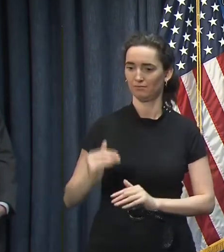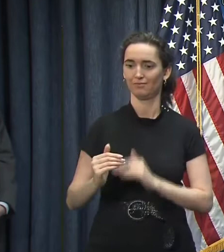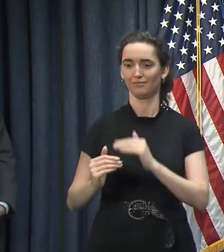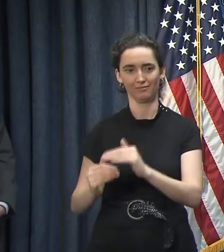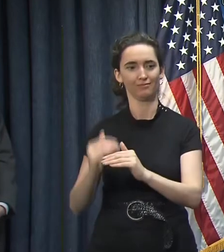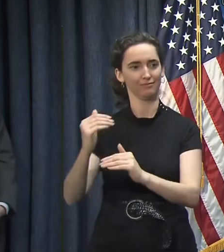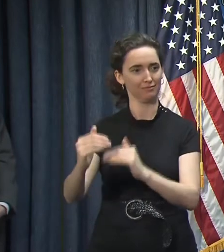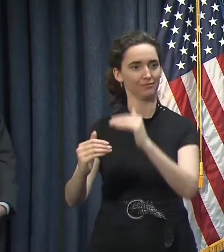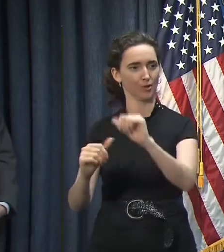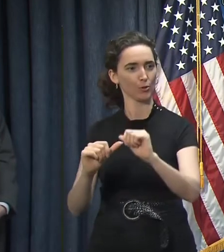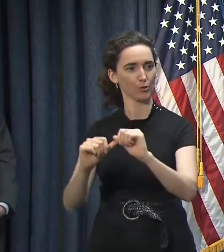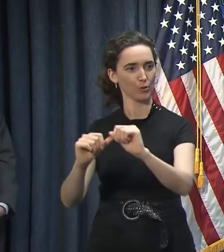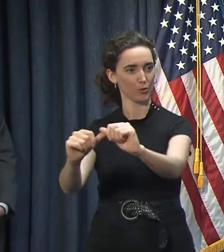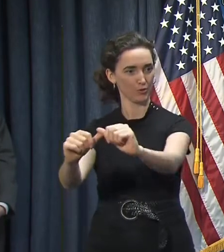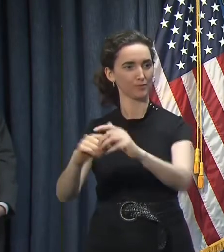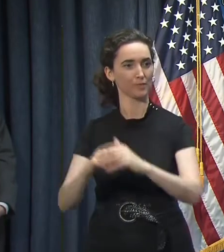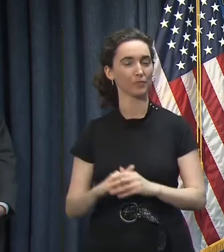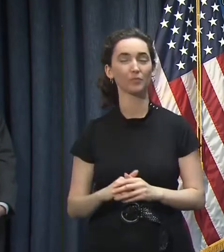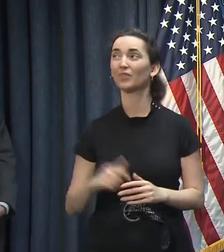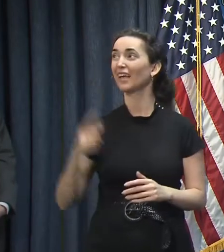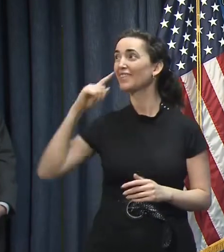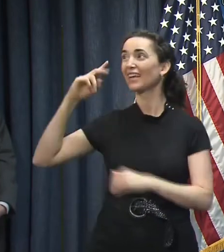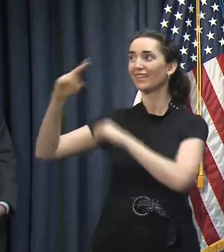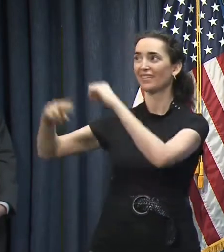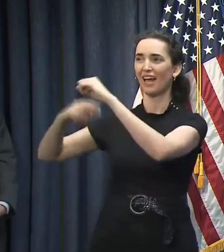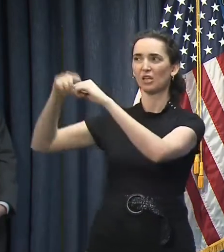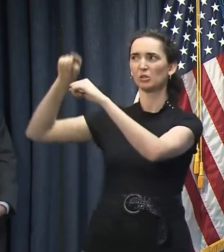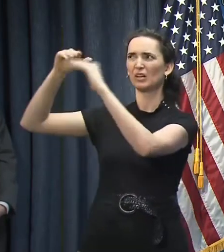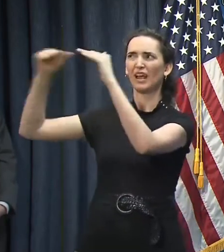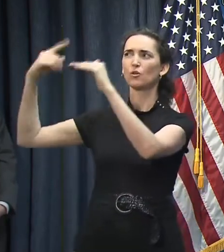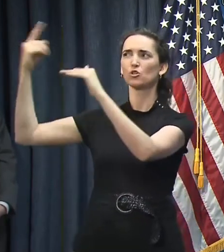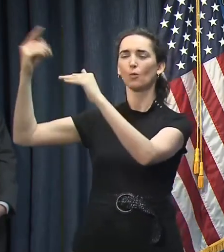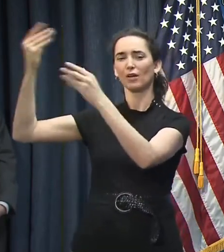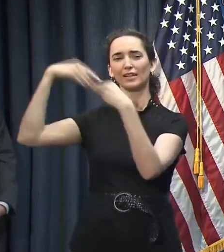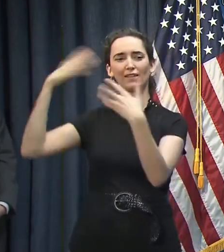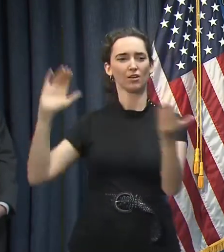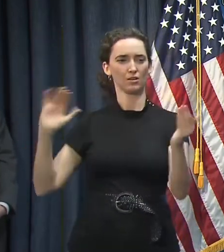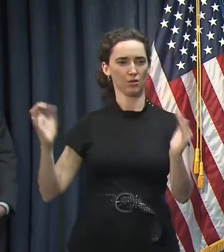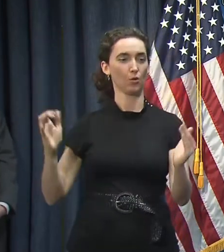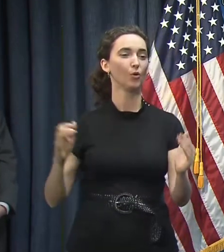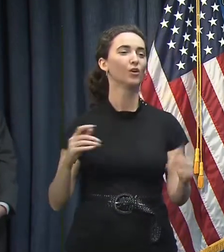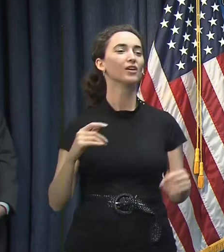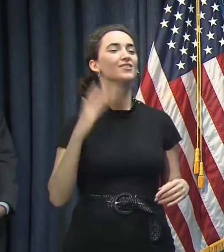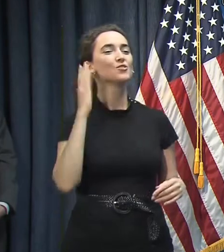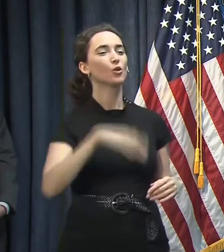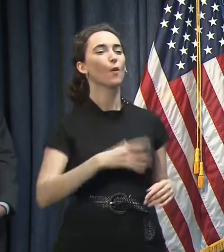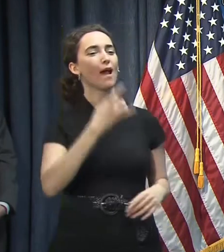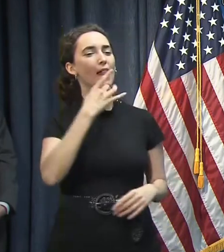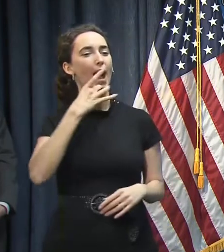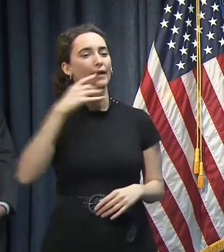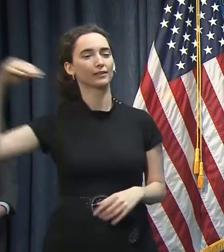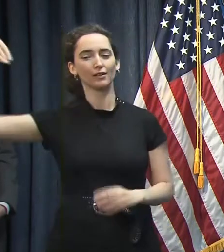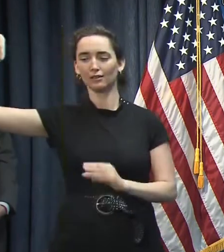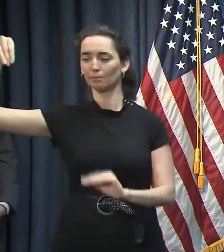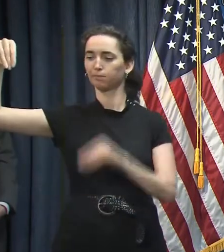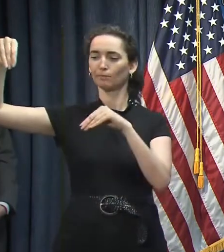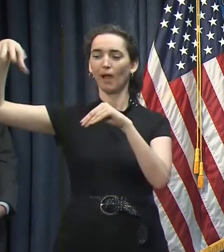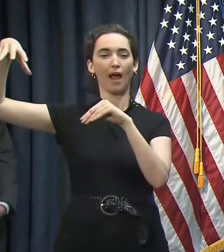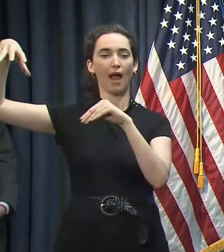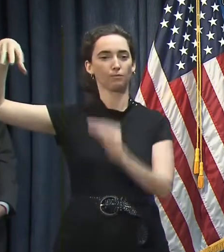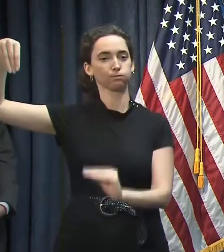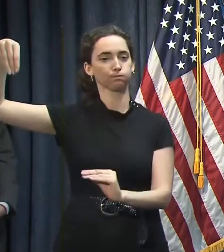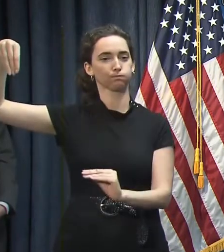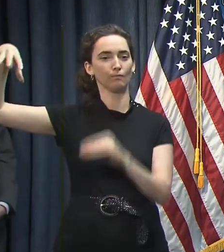was used at the national level – this is not a light switch where you go from dark